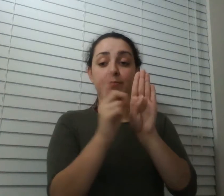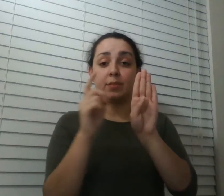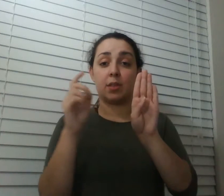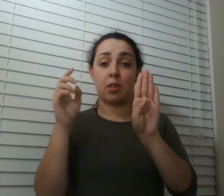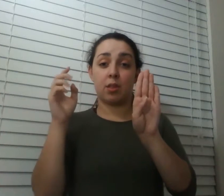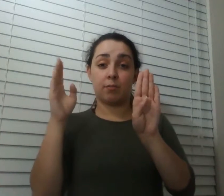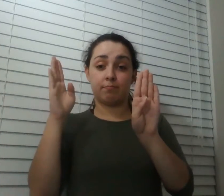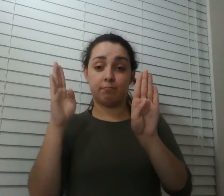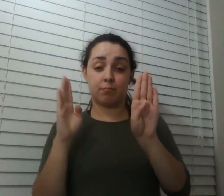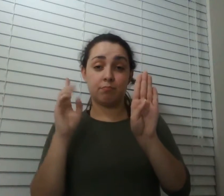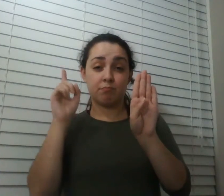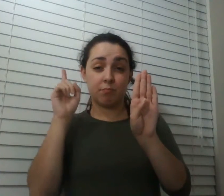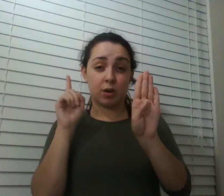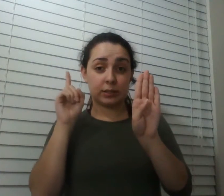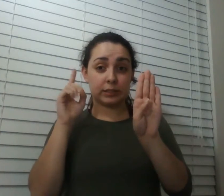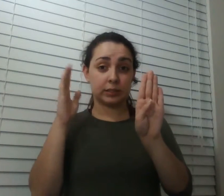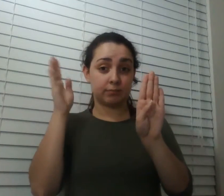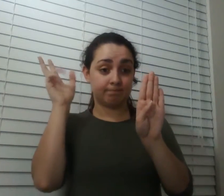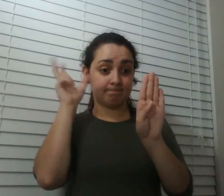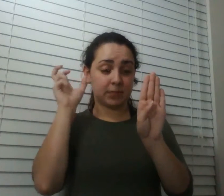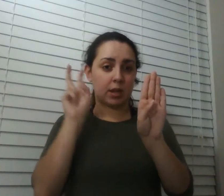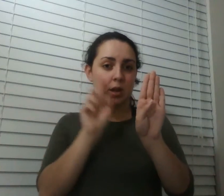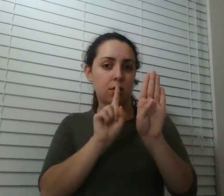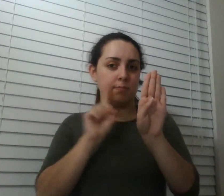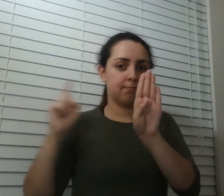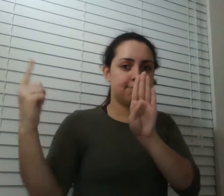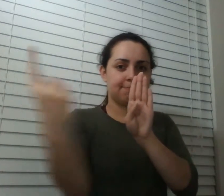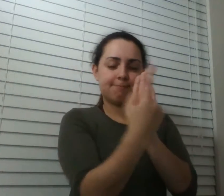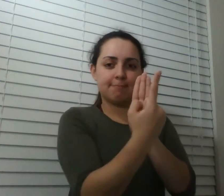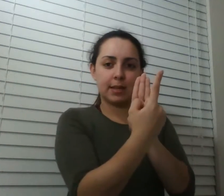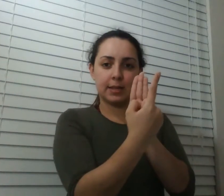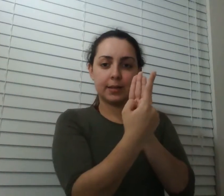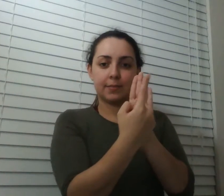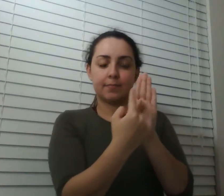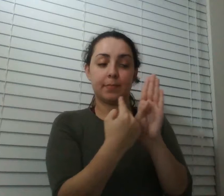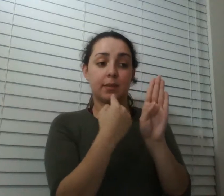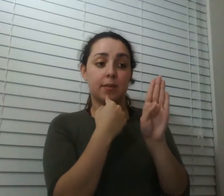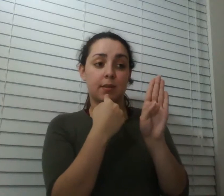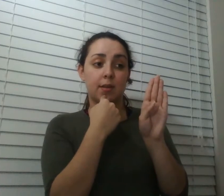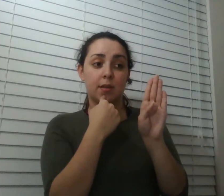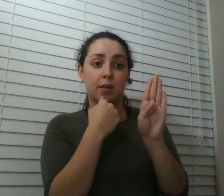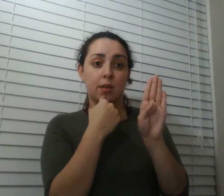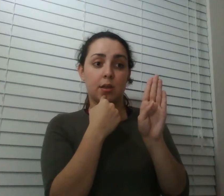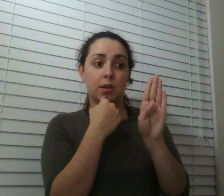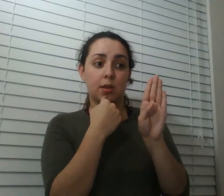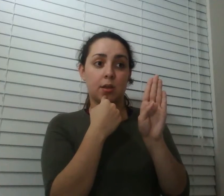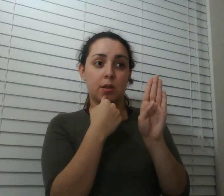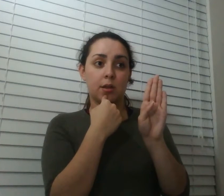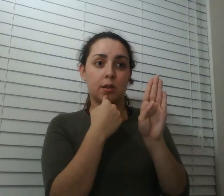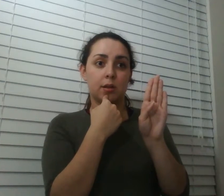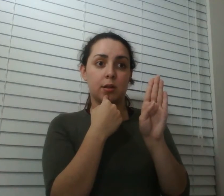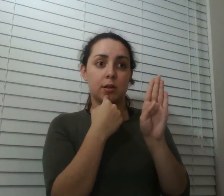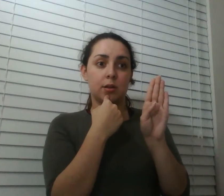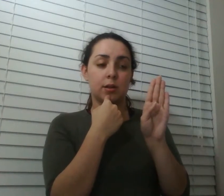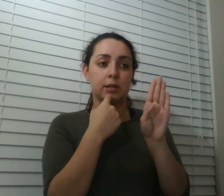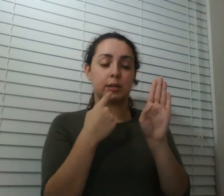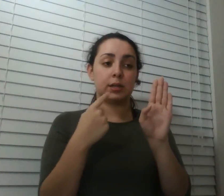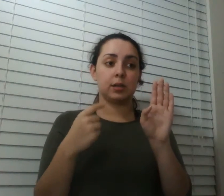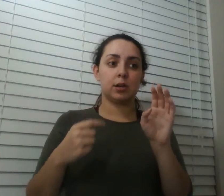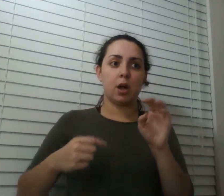front of us and he said close your eyes and in the process of closing